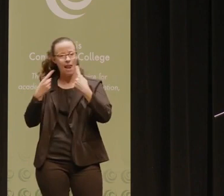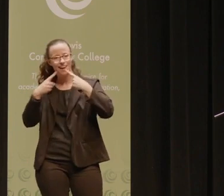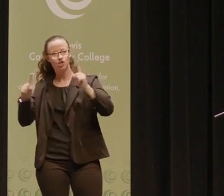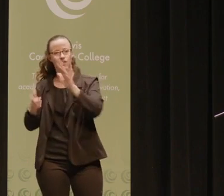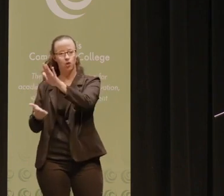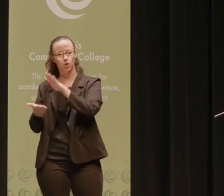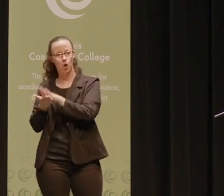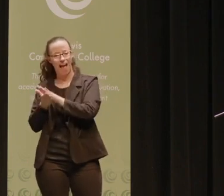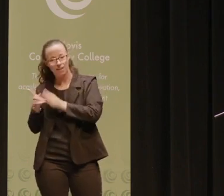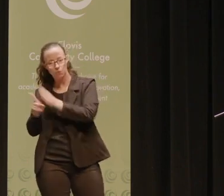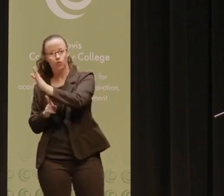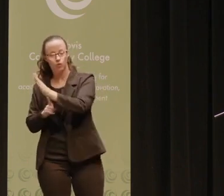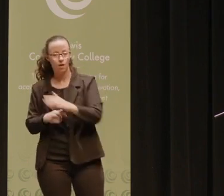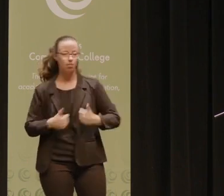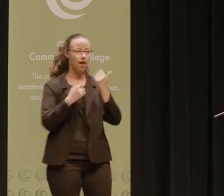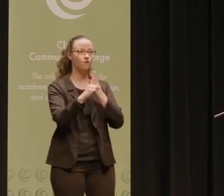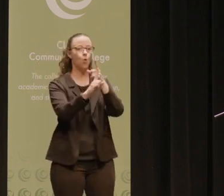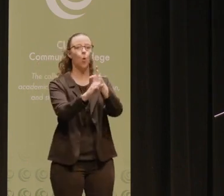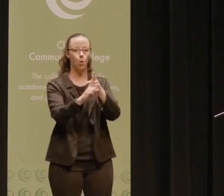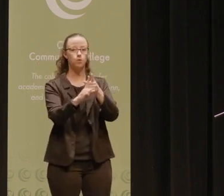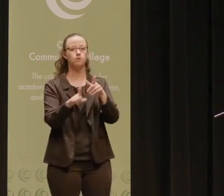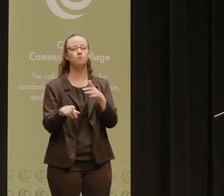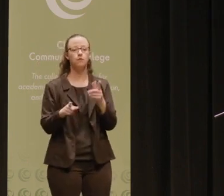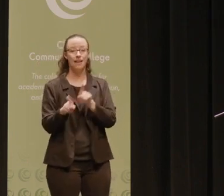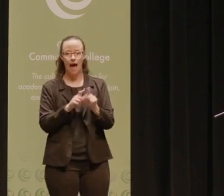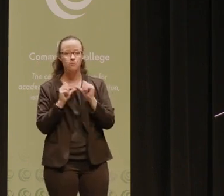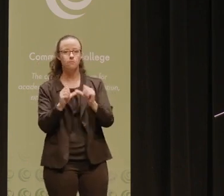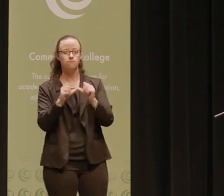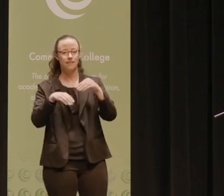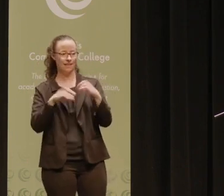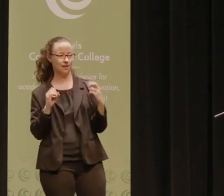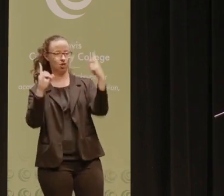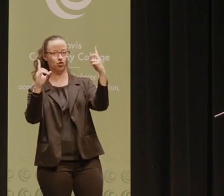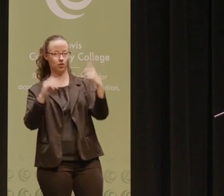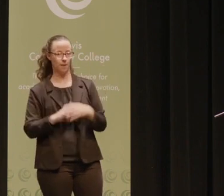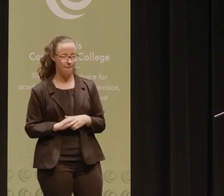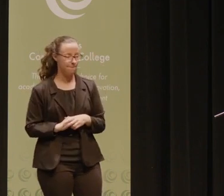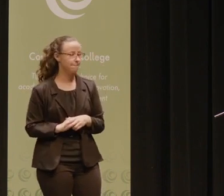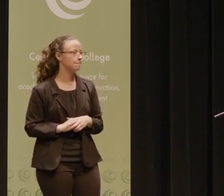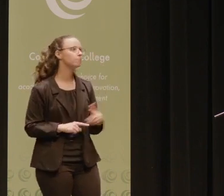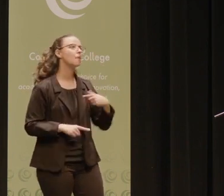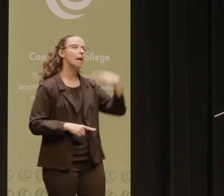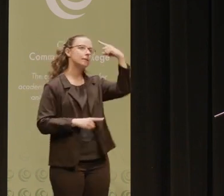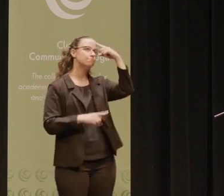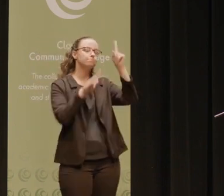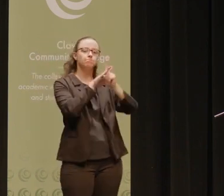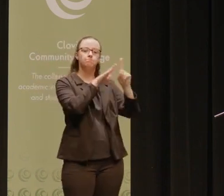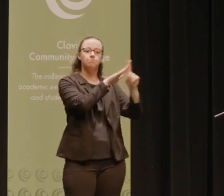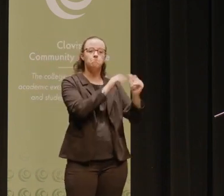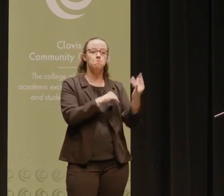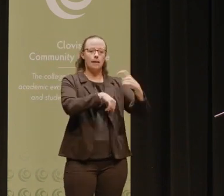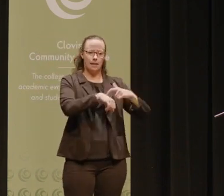their academic career and life goals as a gift that keeps on giving in education. And I can think of so many times